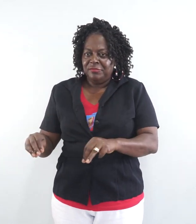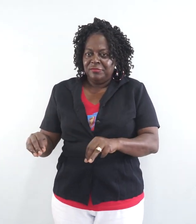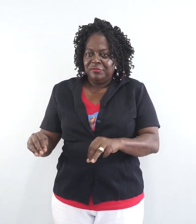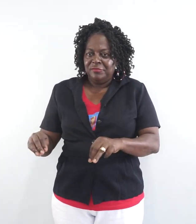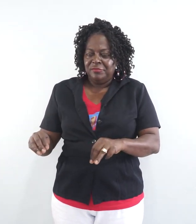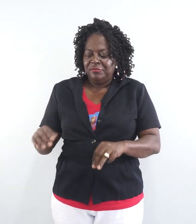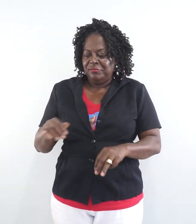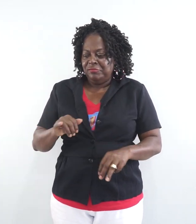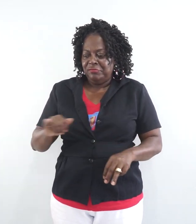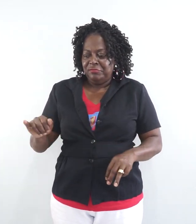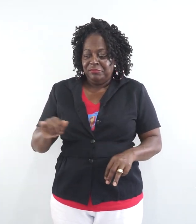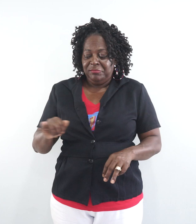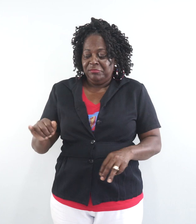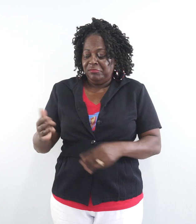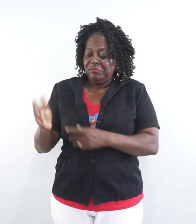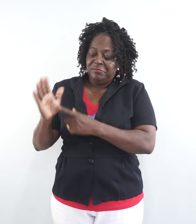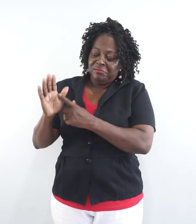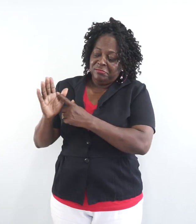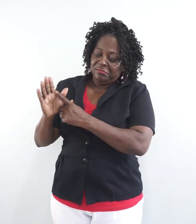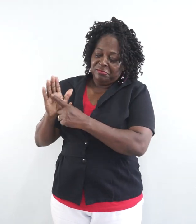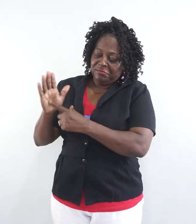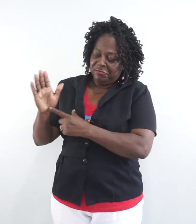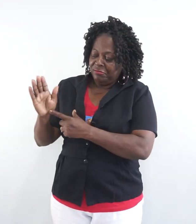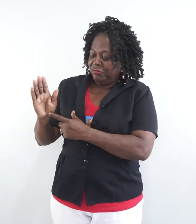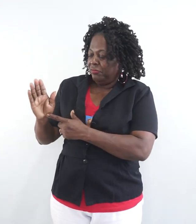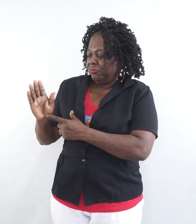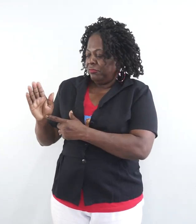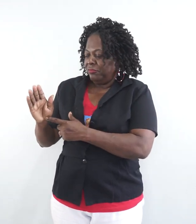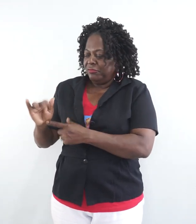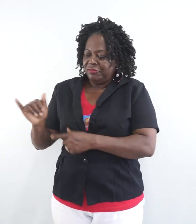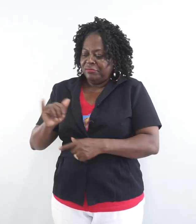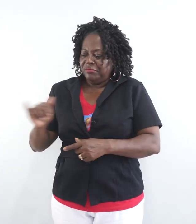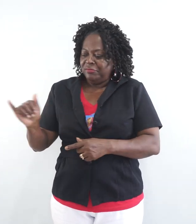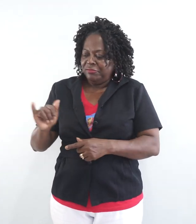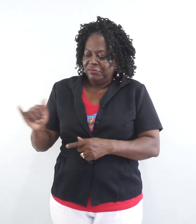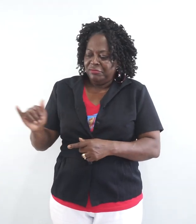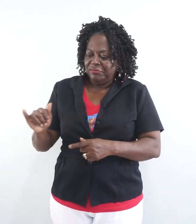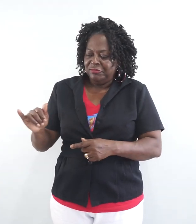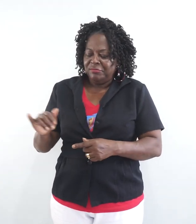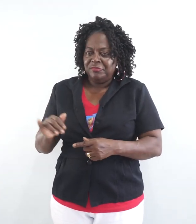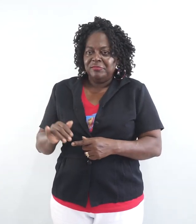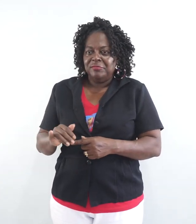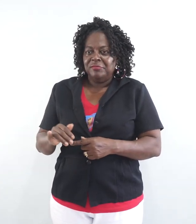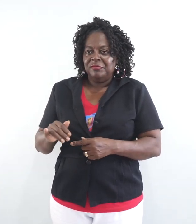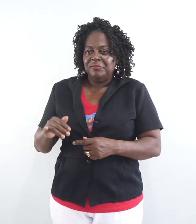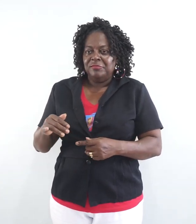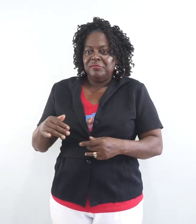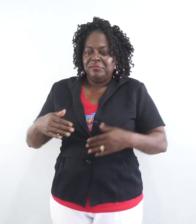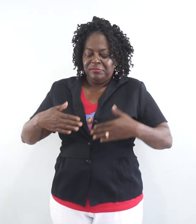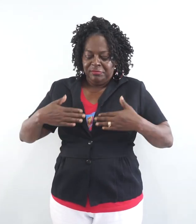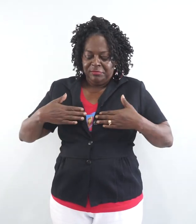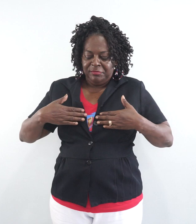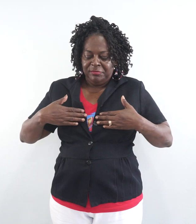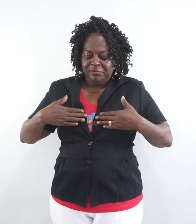Same handshape, same location. For example, the word happy